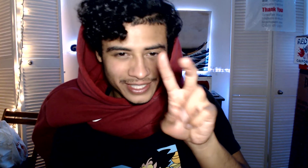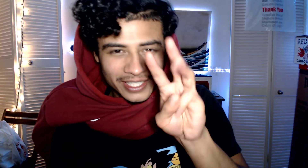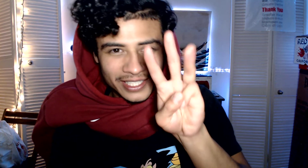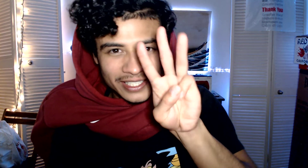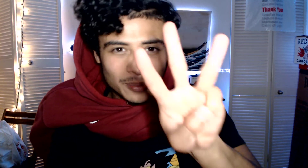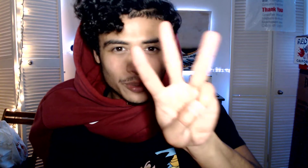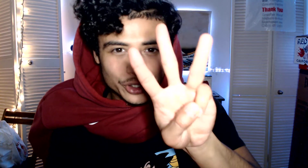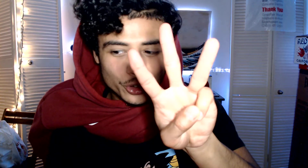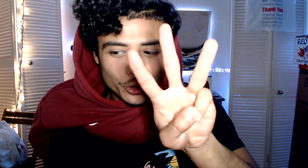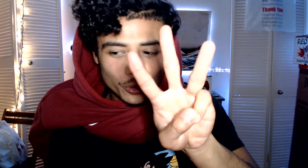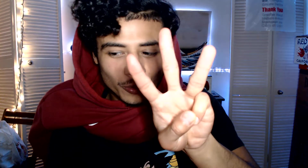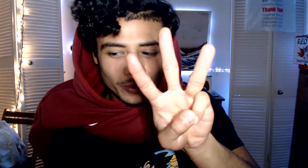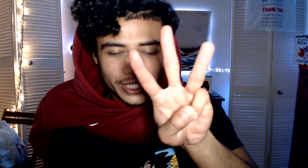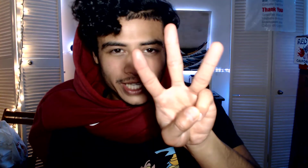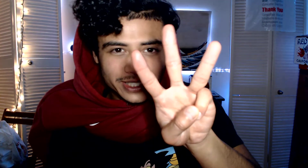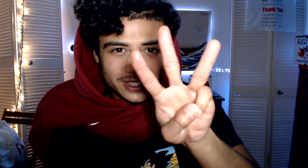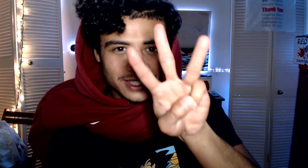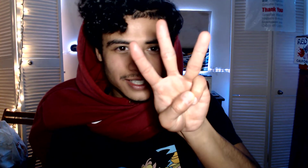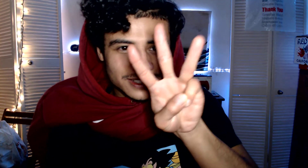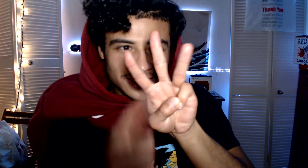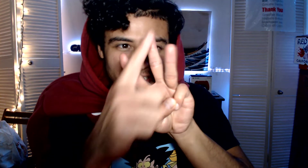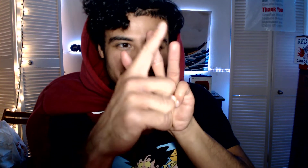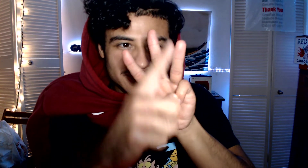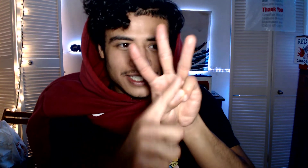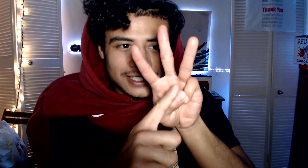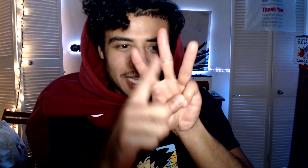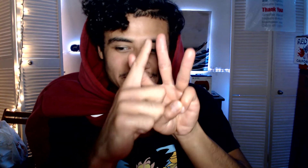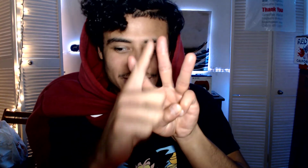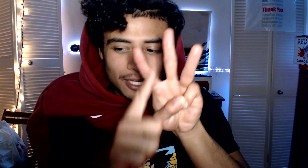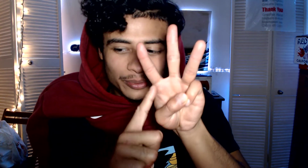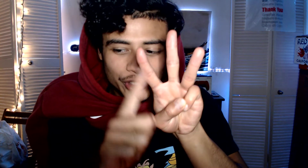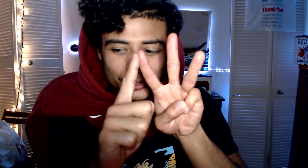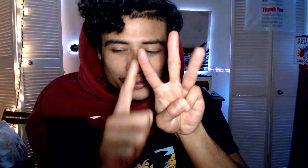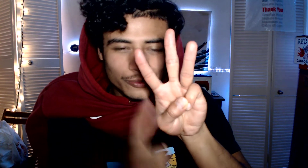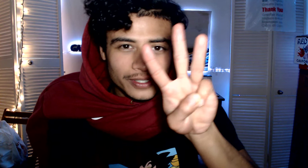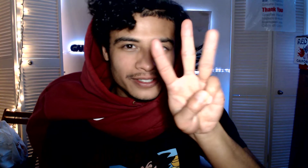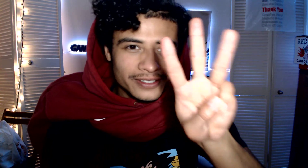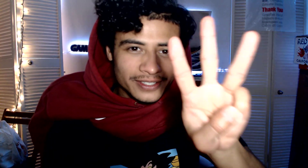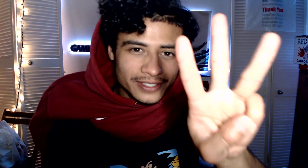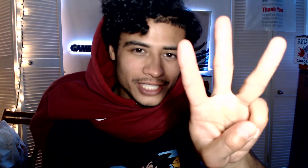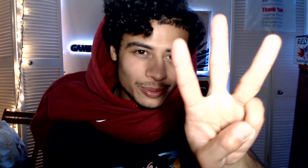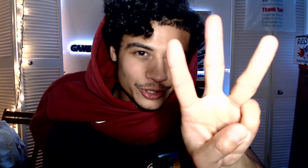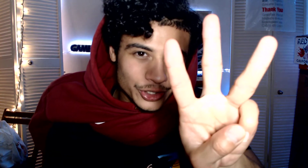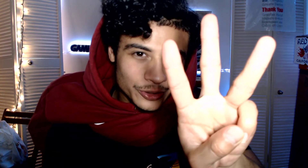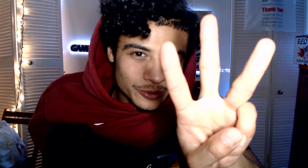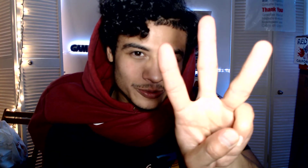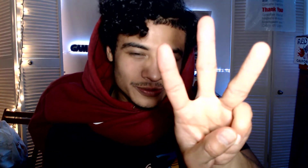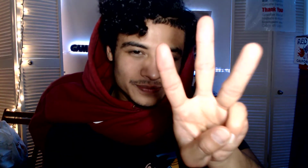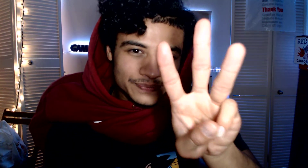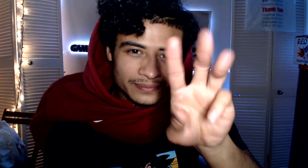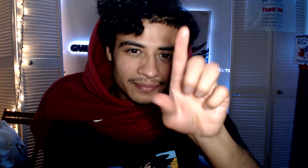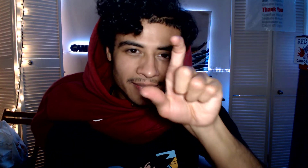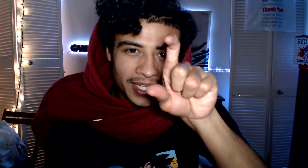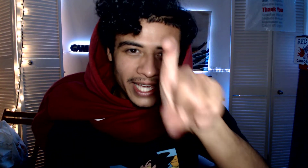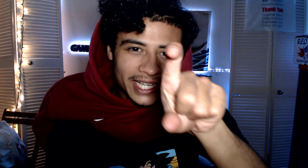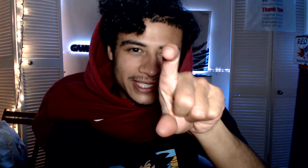W. Yes. Looks just like a W. W. X.